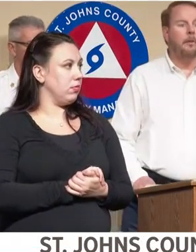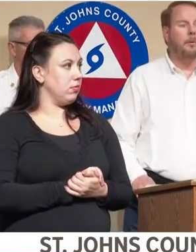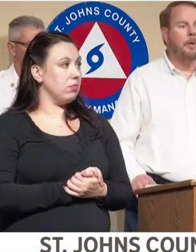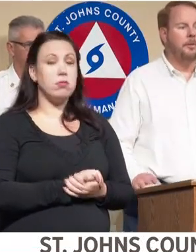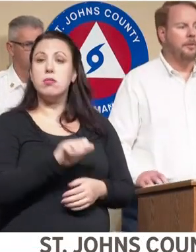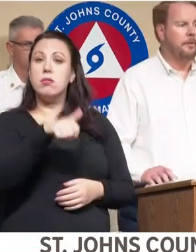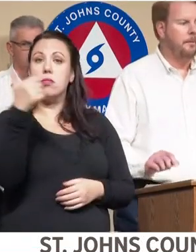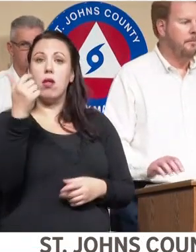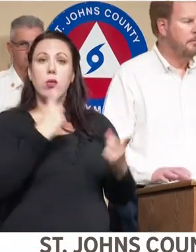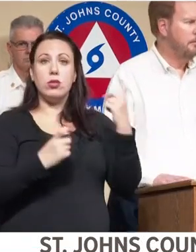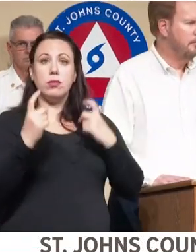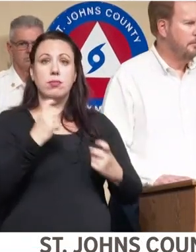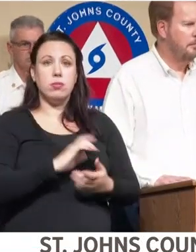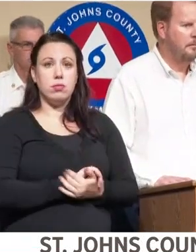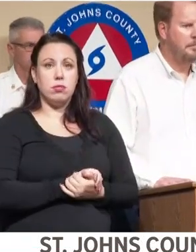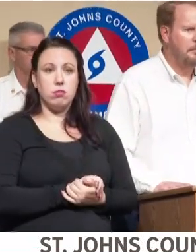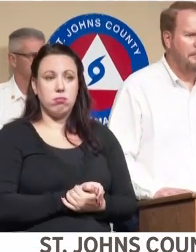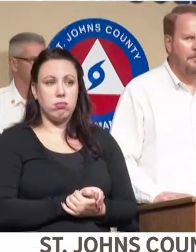Any other questions?